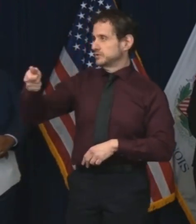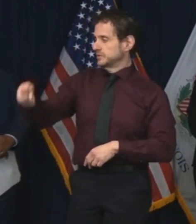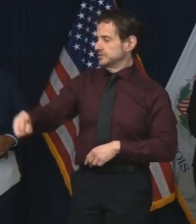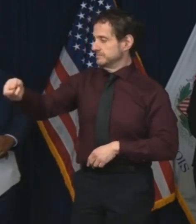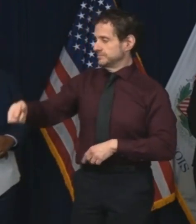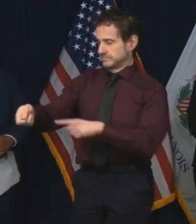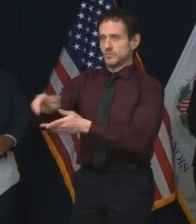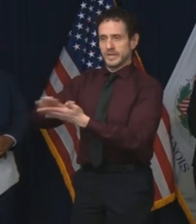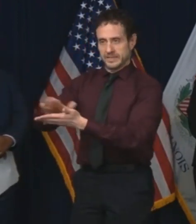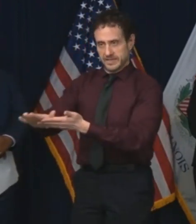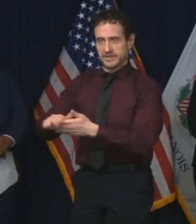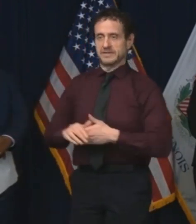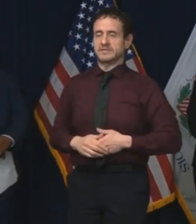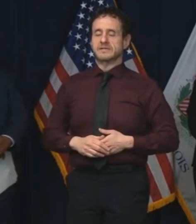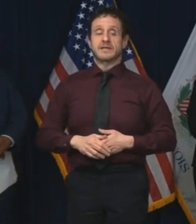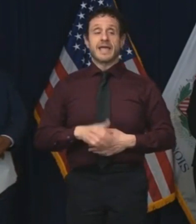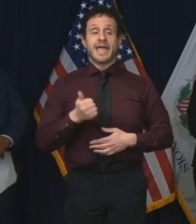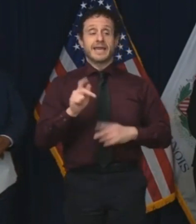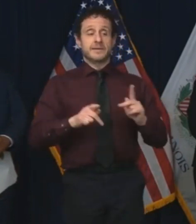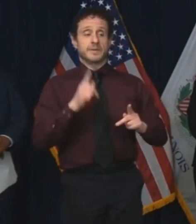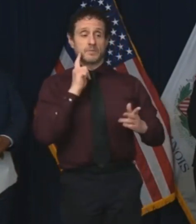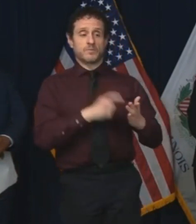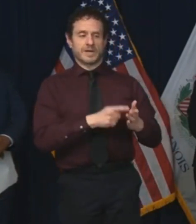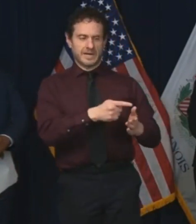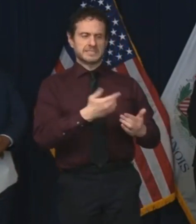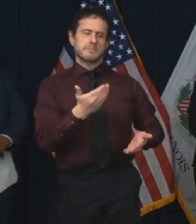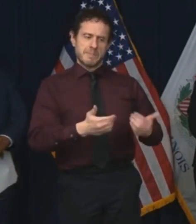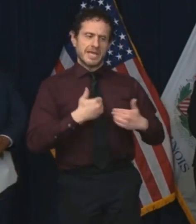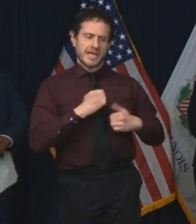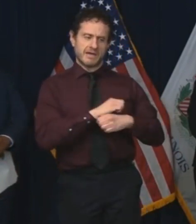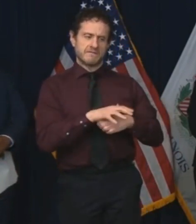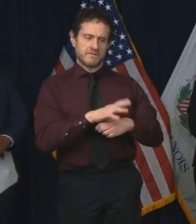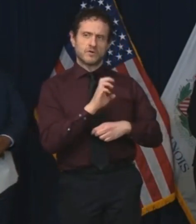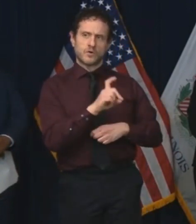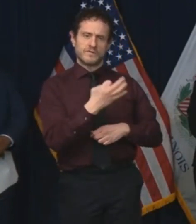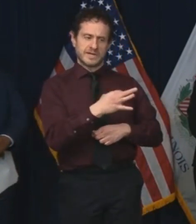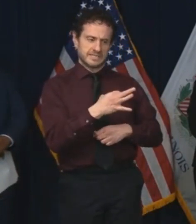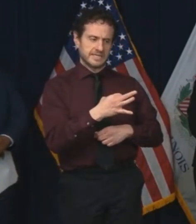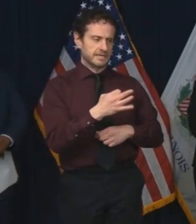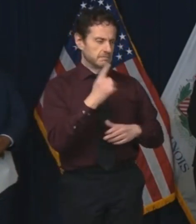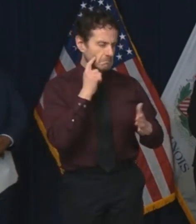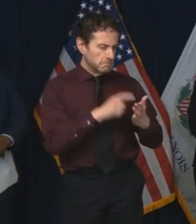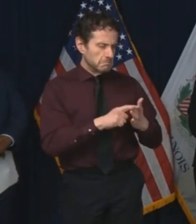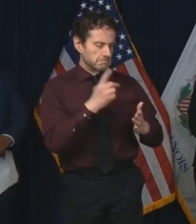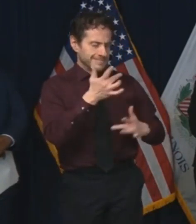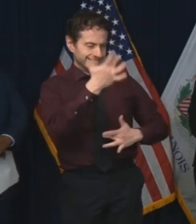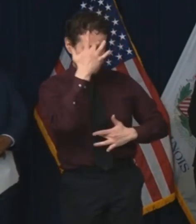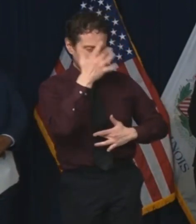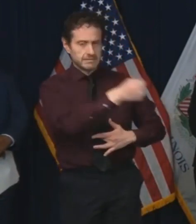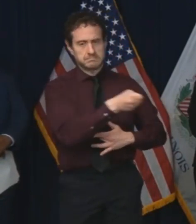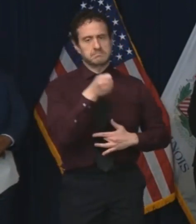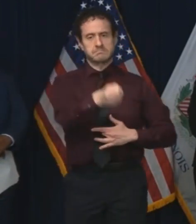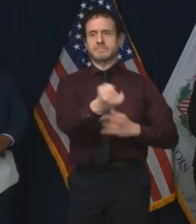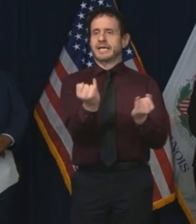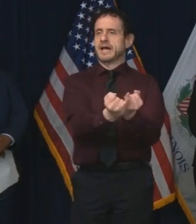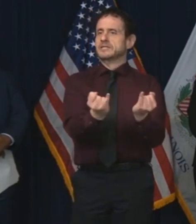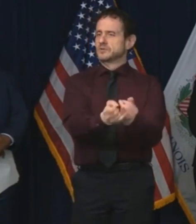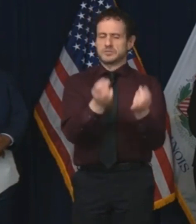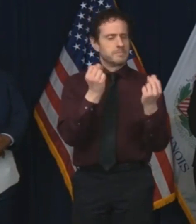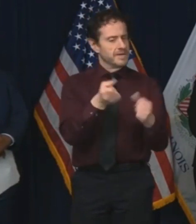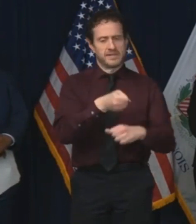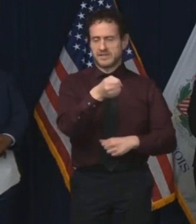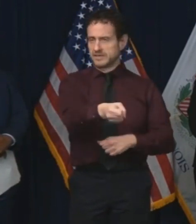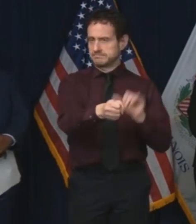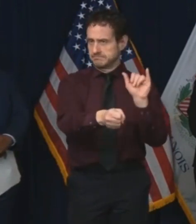COVID-19 are placed in isolation immediately. In addition to the meticulous tracking of